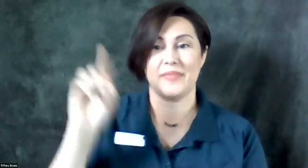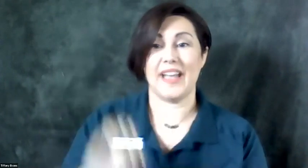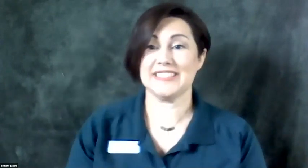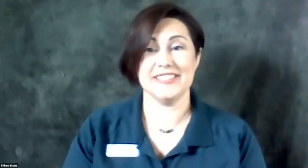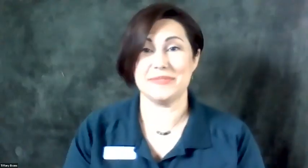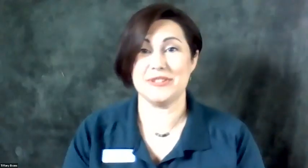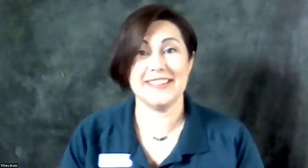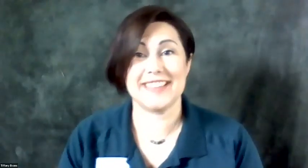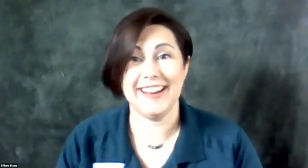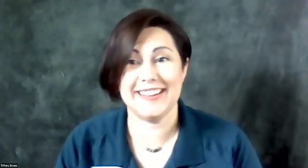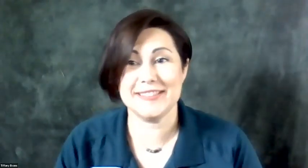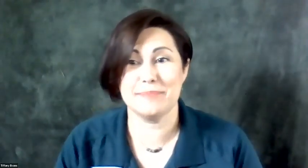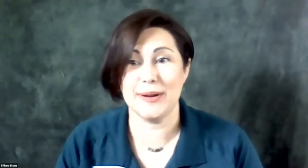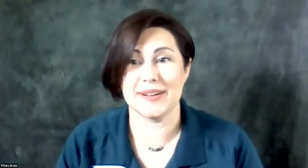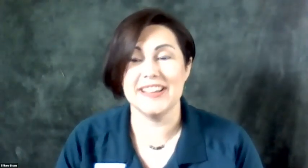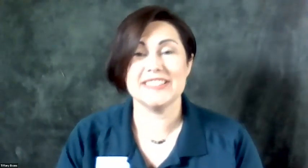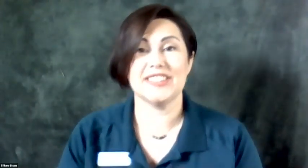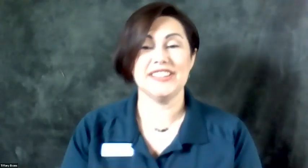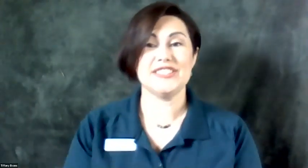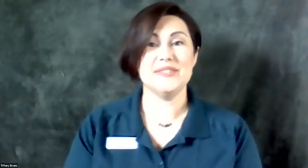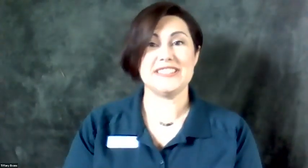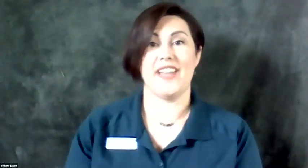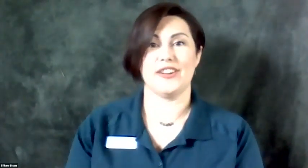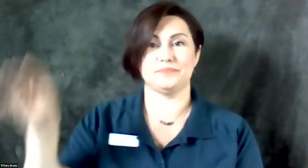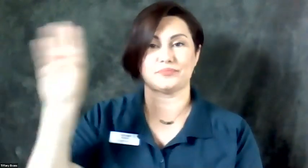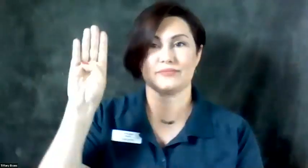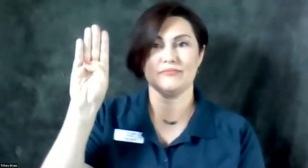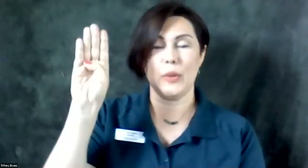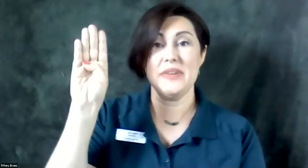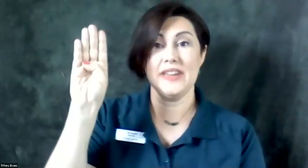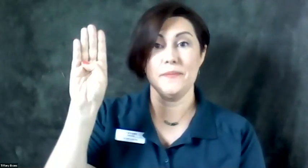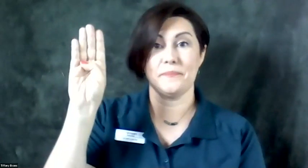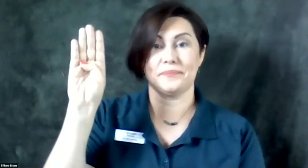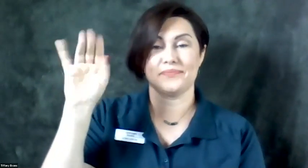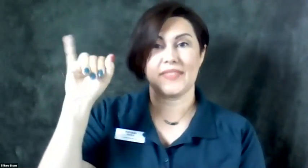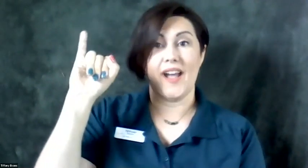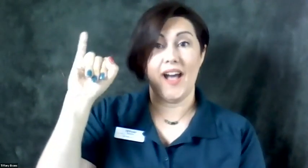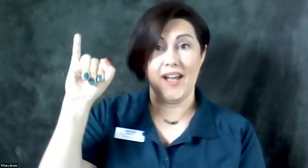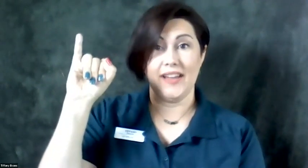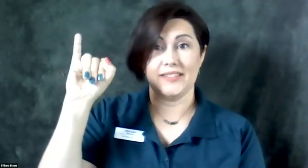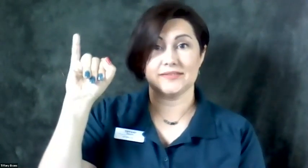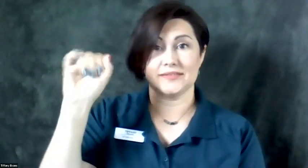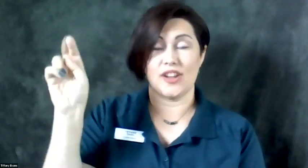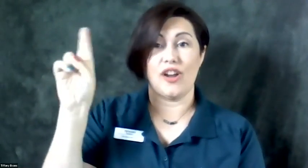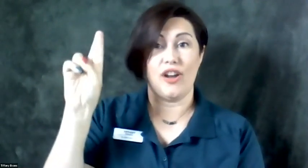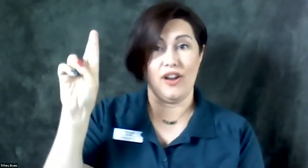Excellent, but you guys got it. It is bird. So let's do it together. B I R